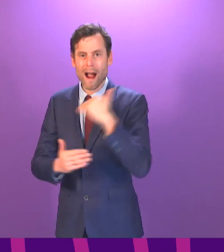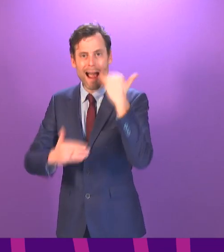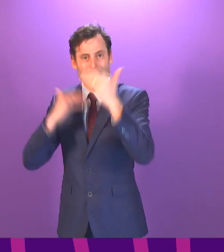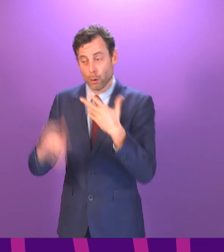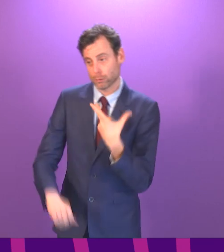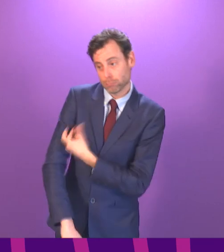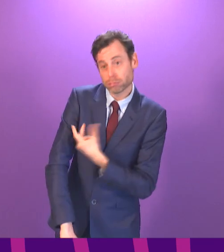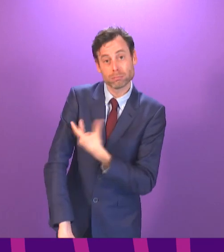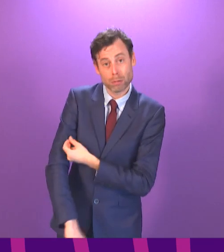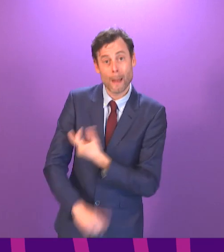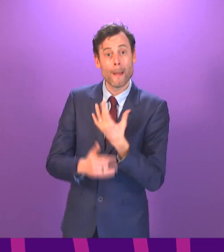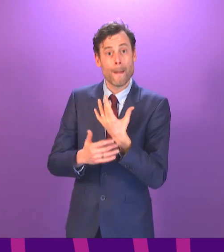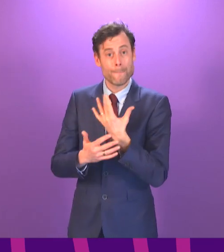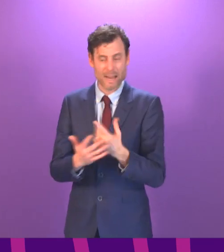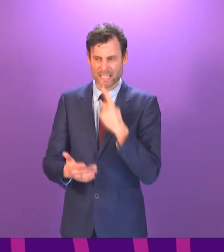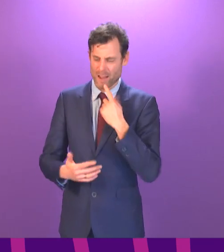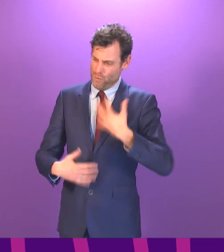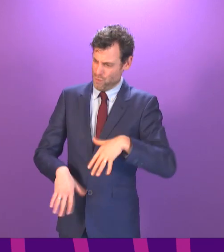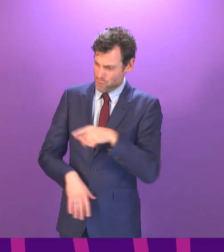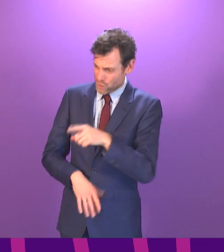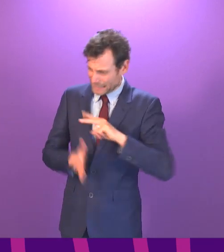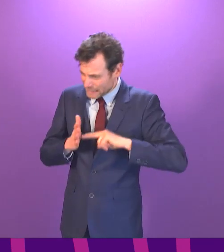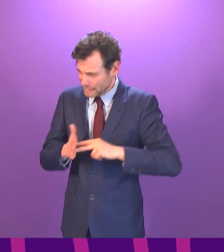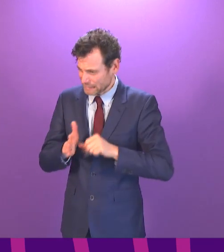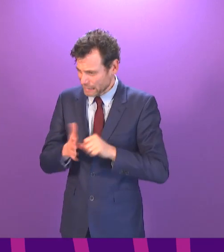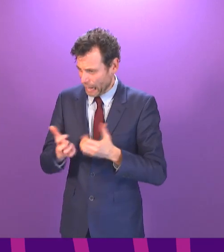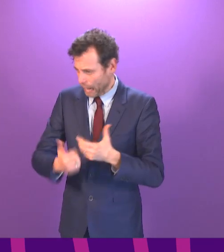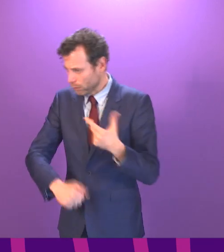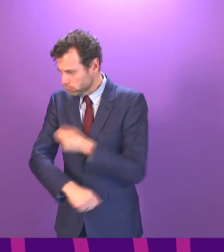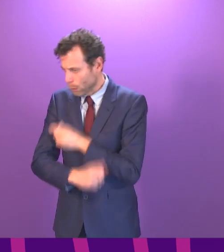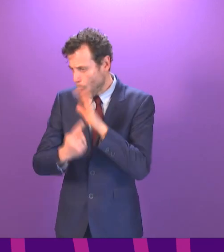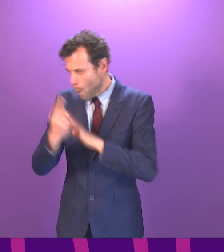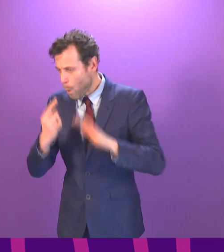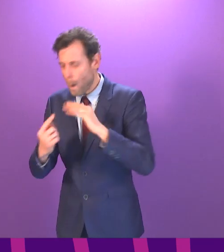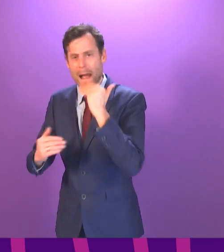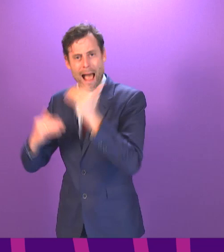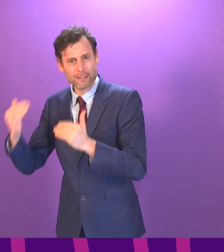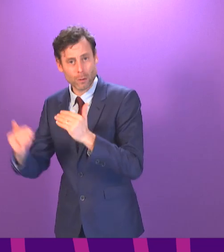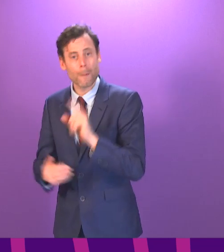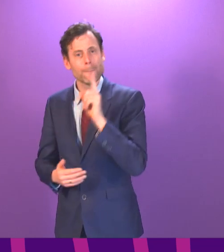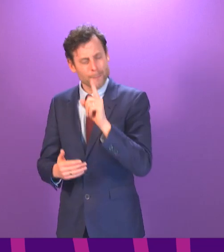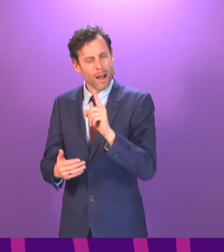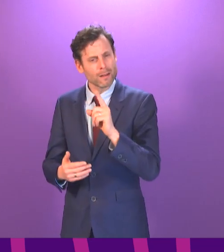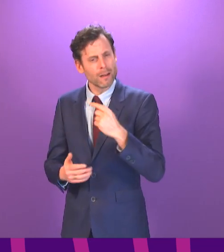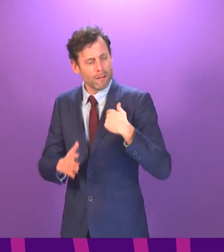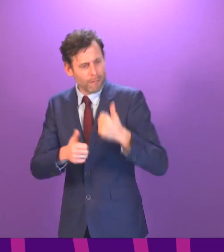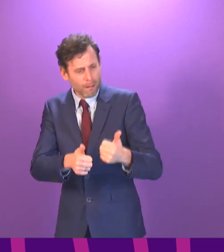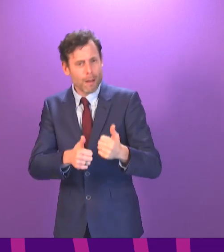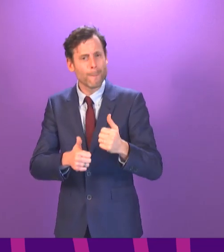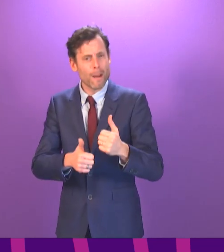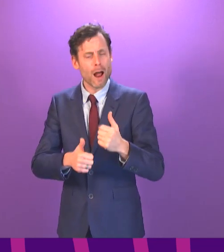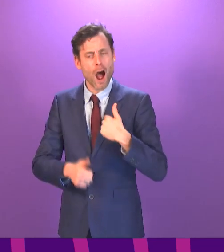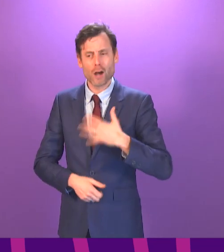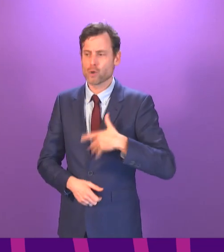me recognise that, but equally we recognise that we need to really make sure that people are not being asked to travel